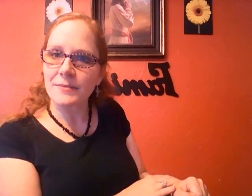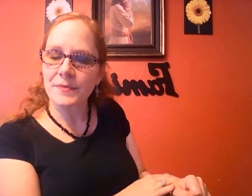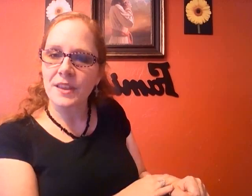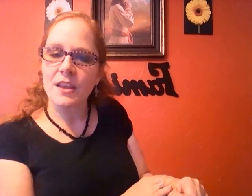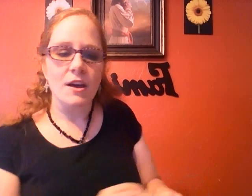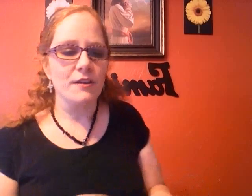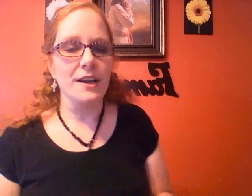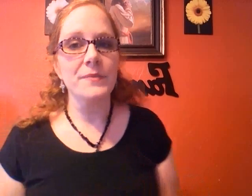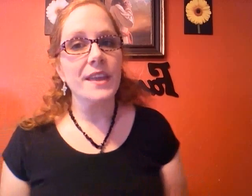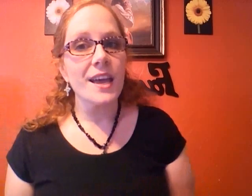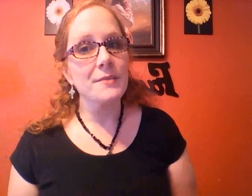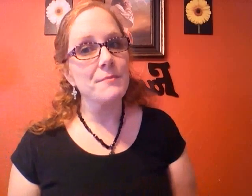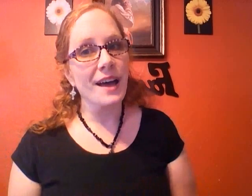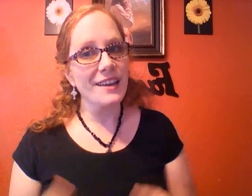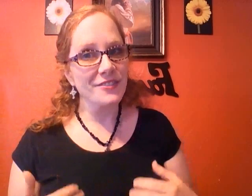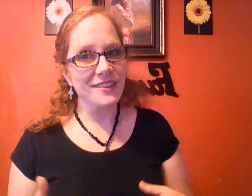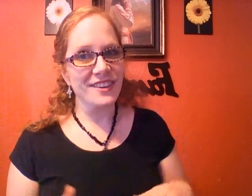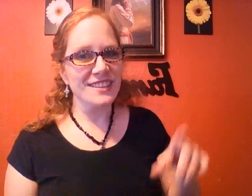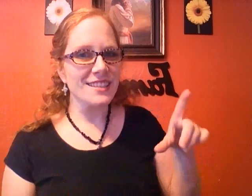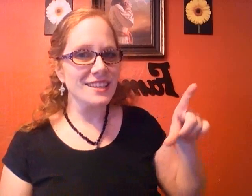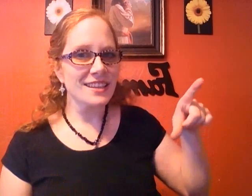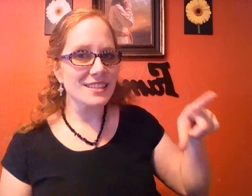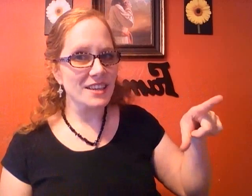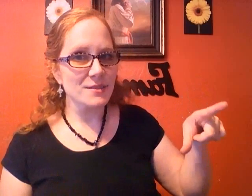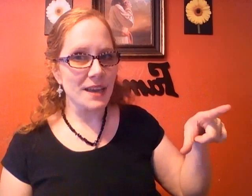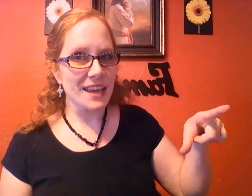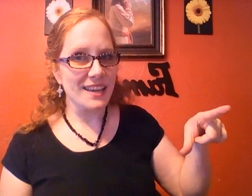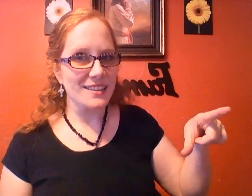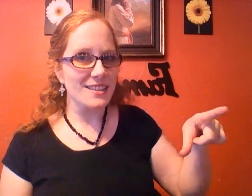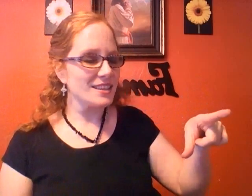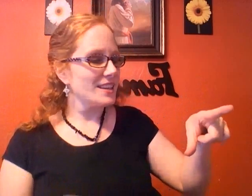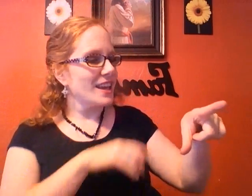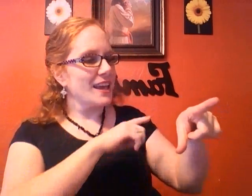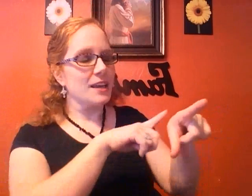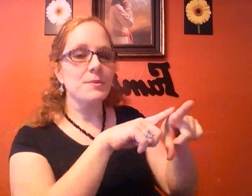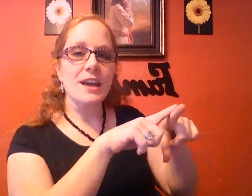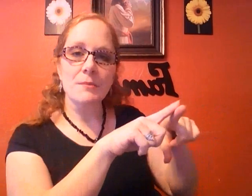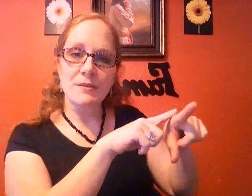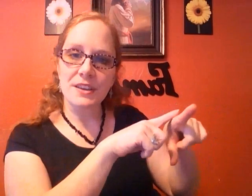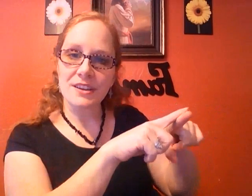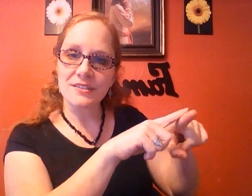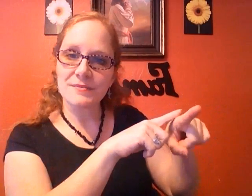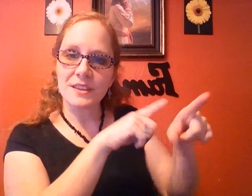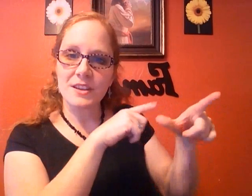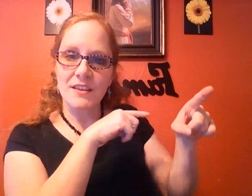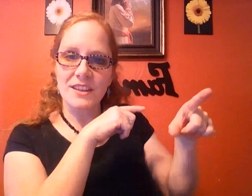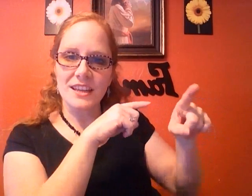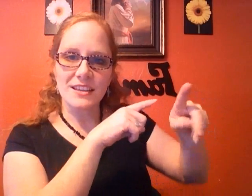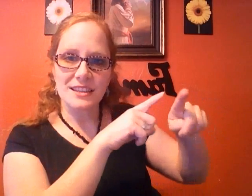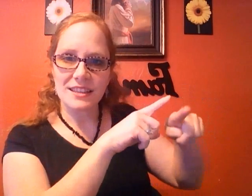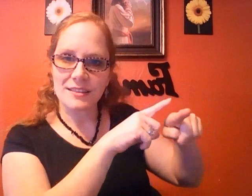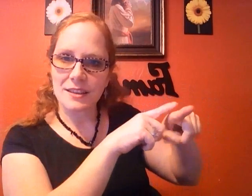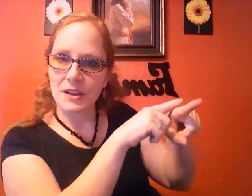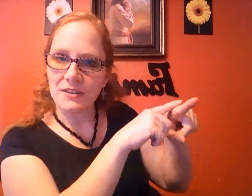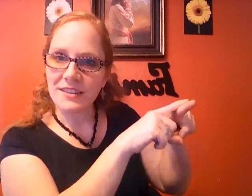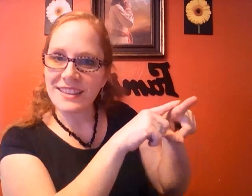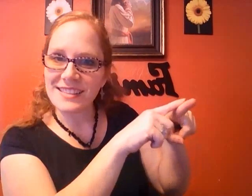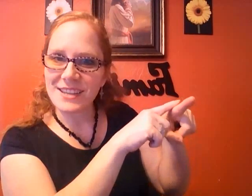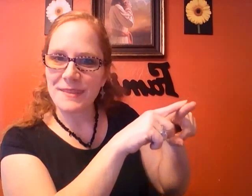all right and my favorite is I use my hand and I put out my finger you're not really here we go this is our